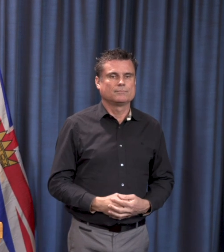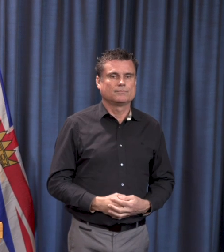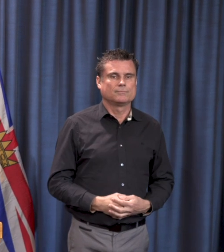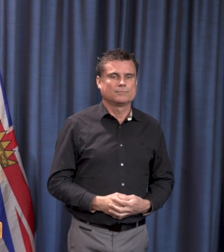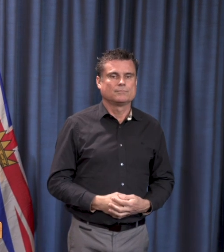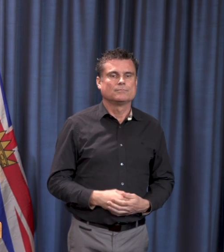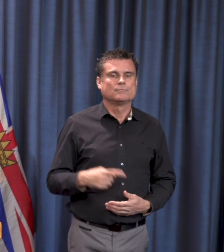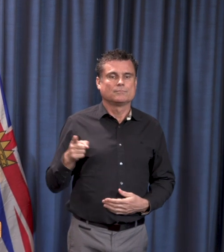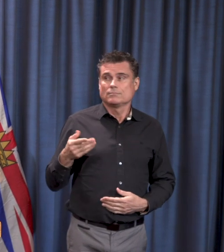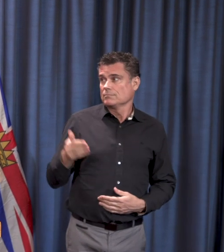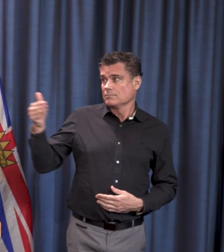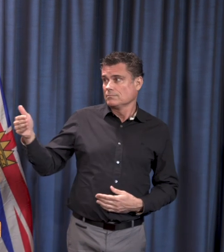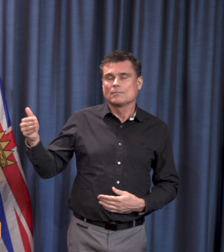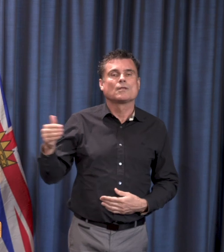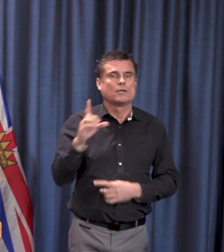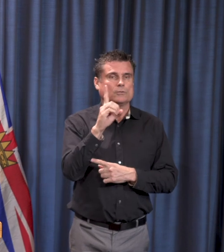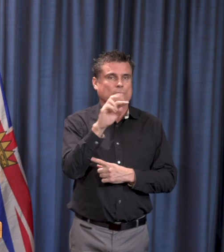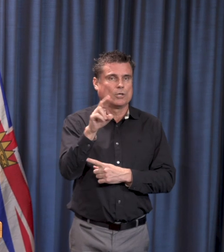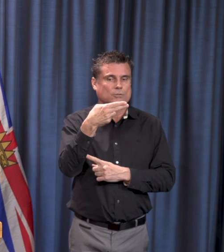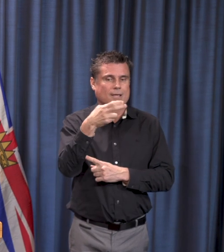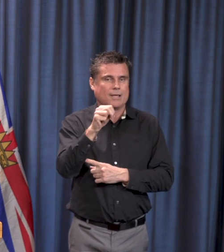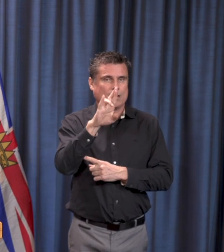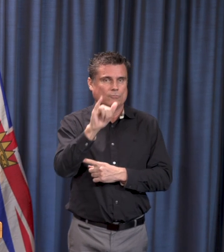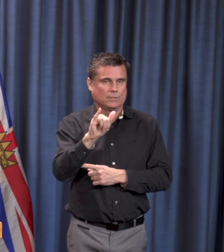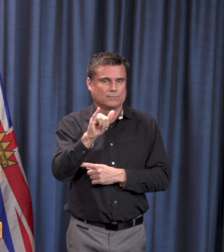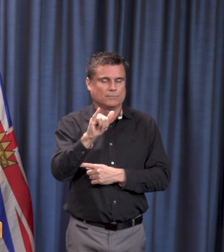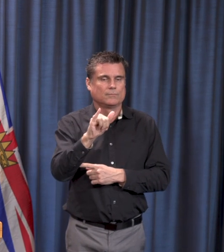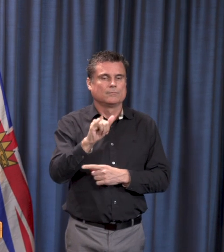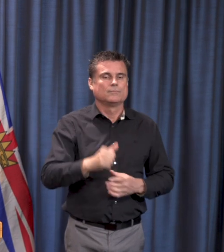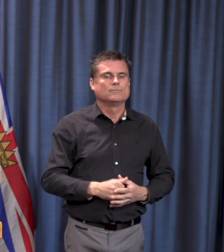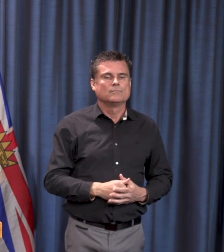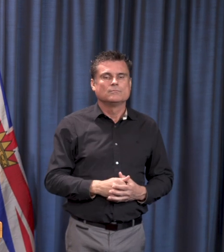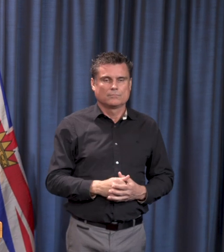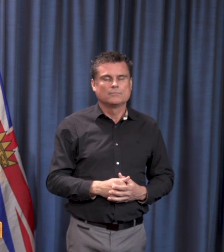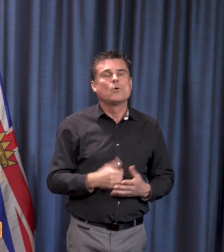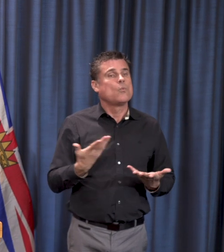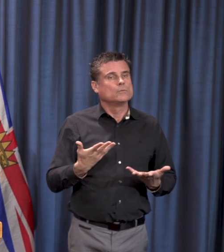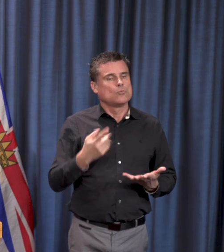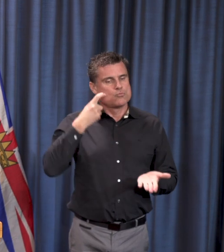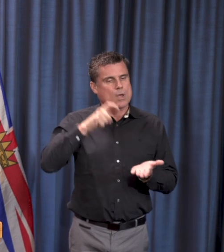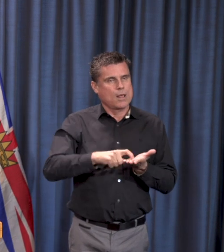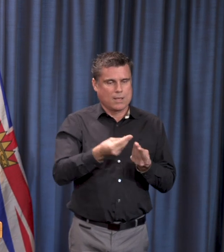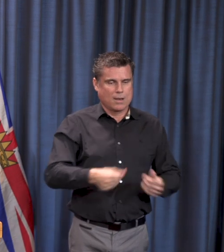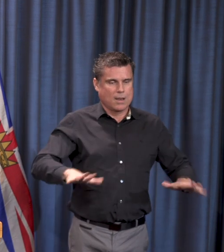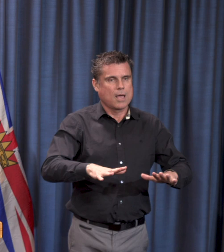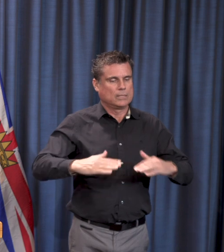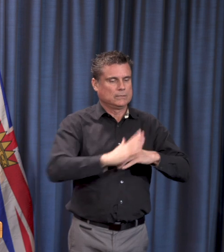We're honored to be here on the traditional territories of the Lekwungen-speaking people of the Songhees and Esquimalt First Nations.